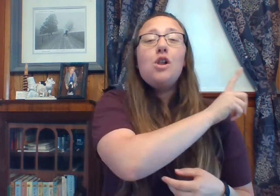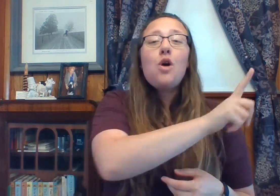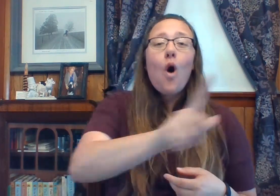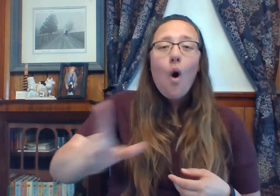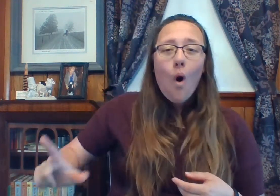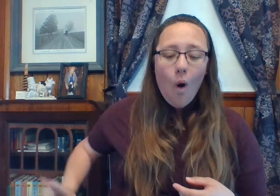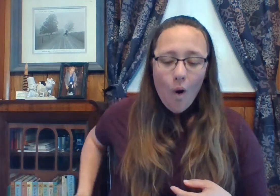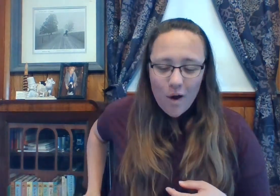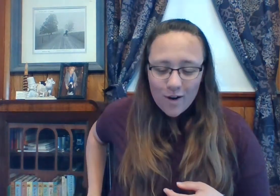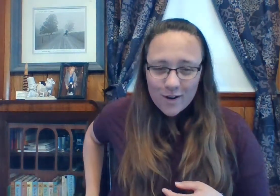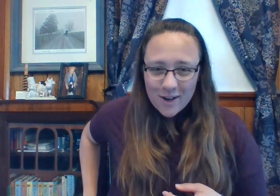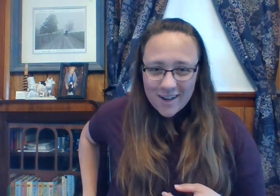Lord.